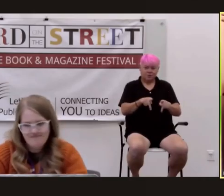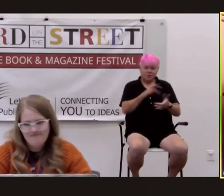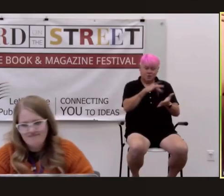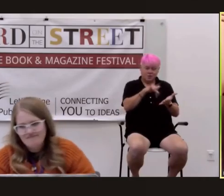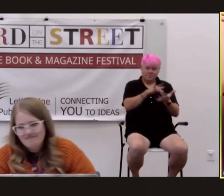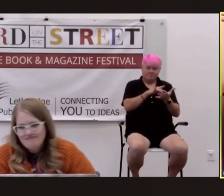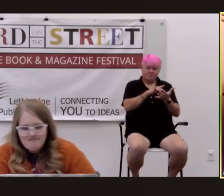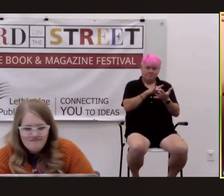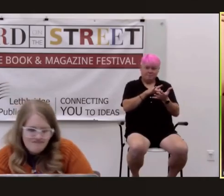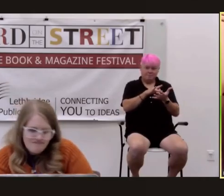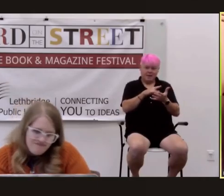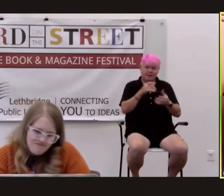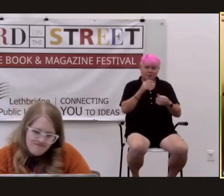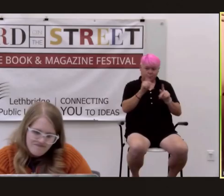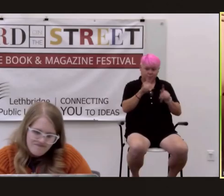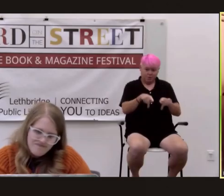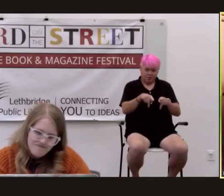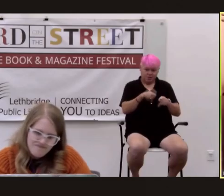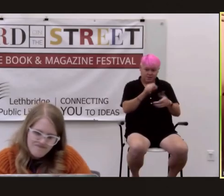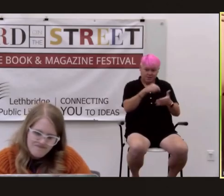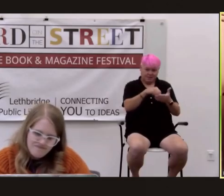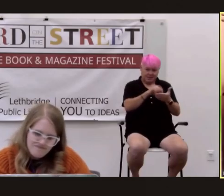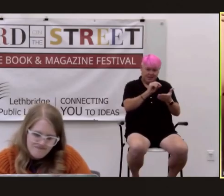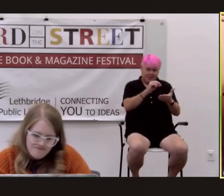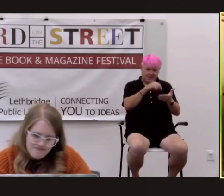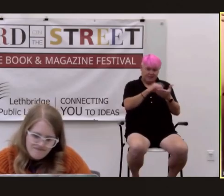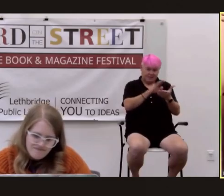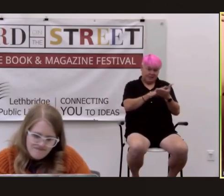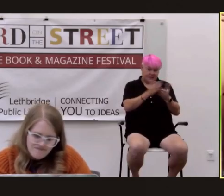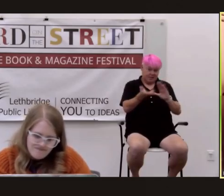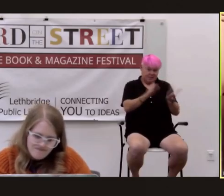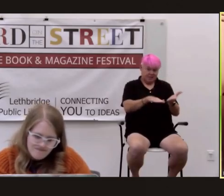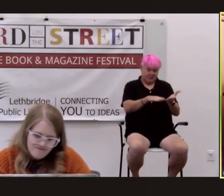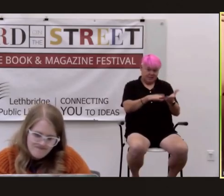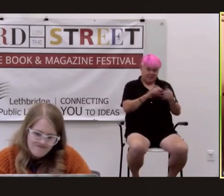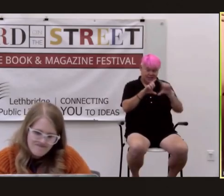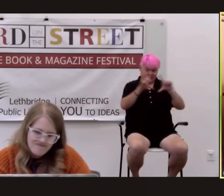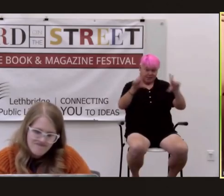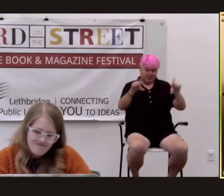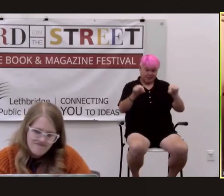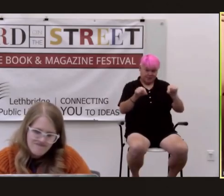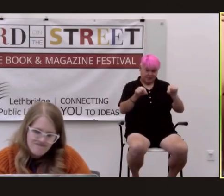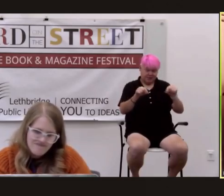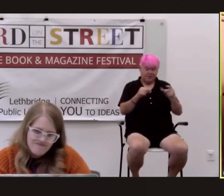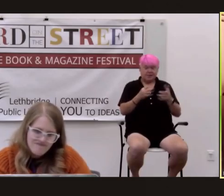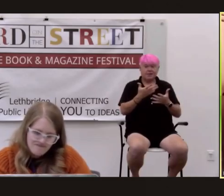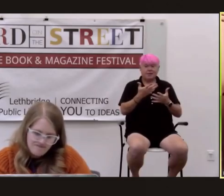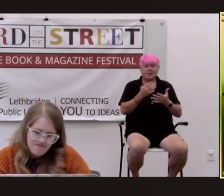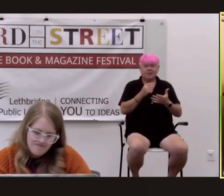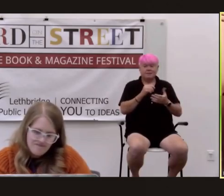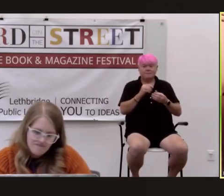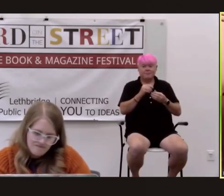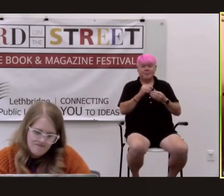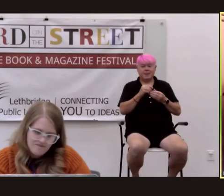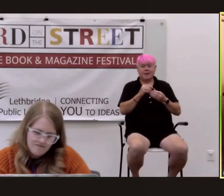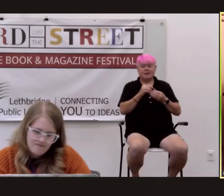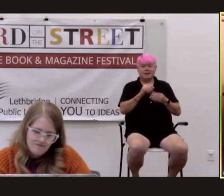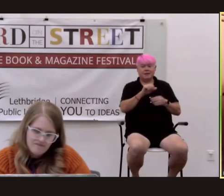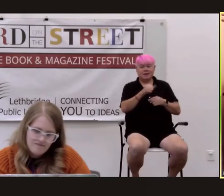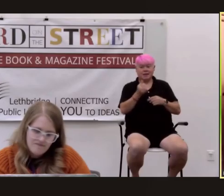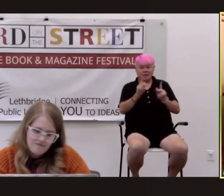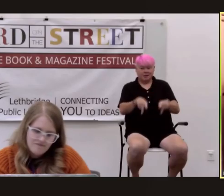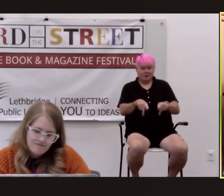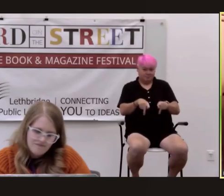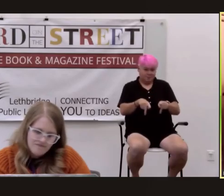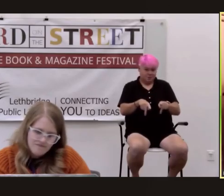signs the death certificate any rights of reputation are expunged from that person and you can say